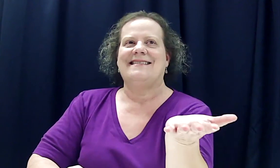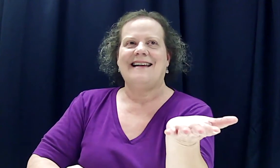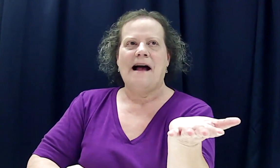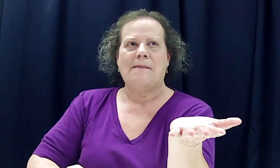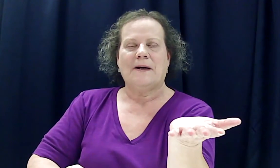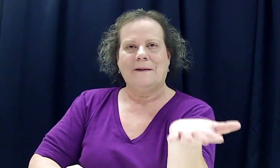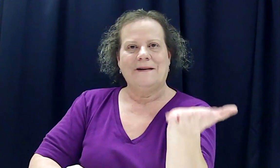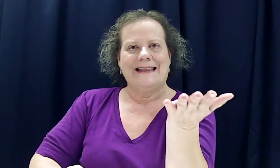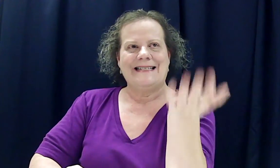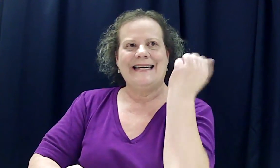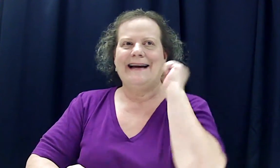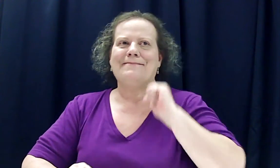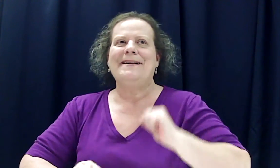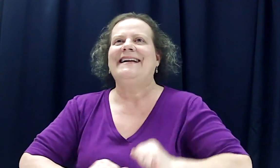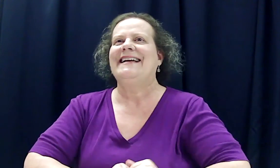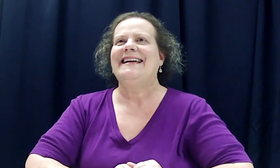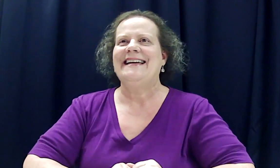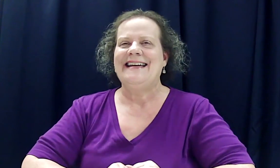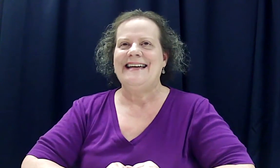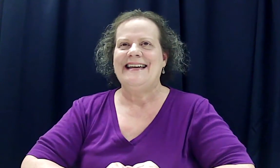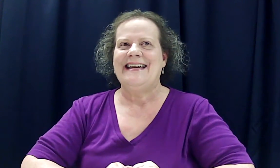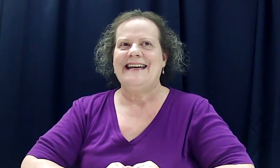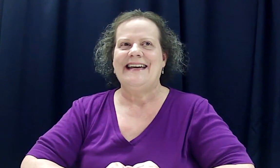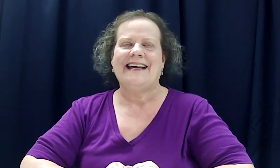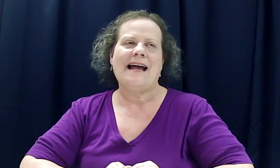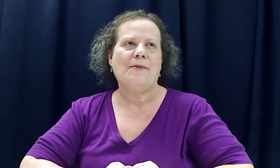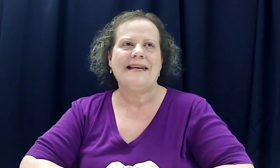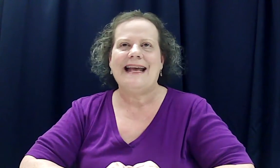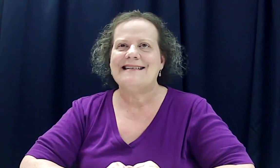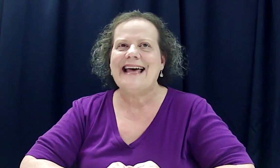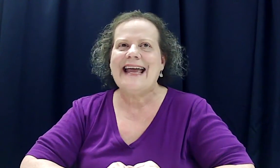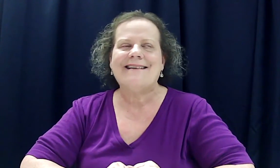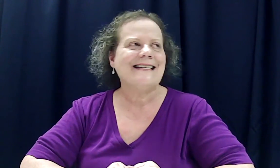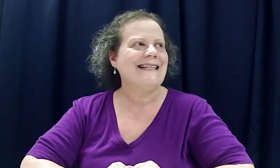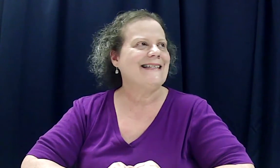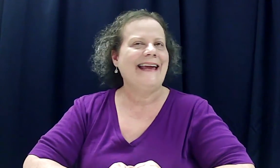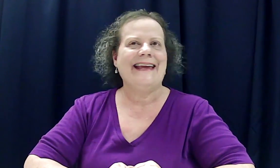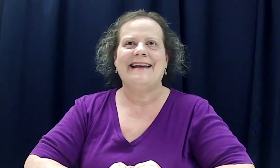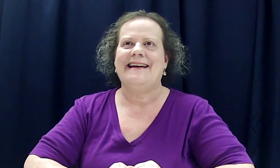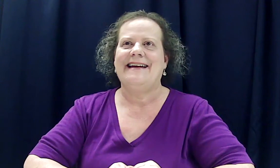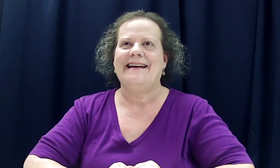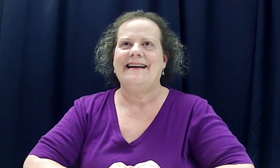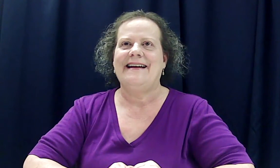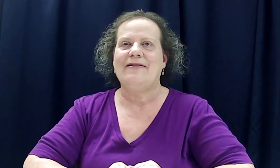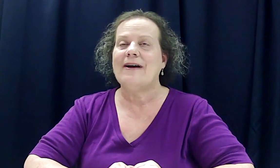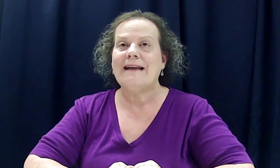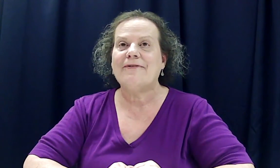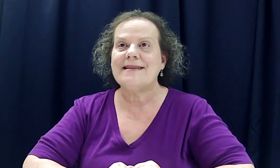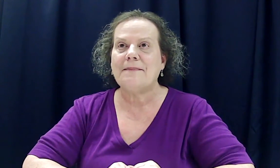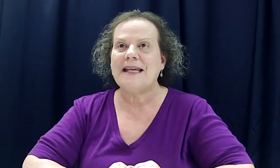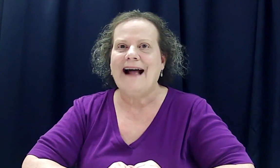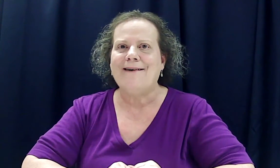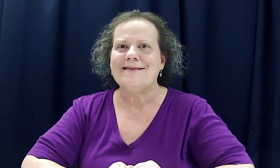girl at the gym, a couple of days later, she's, like, looking for something else.